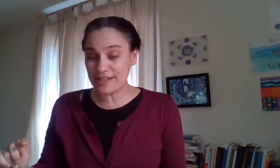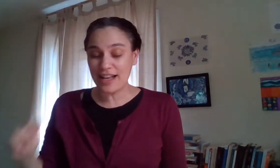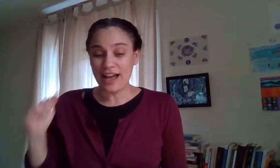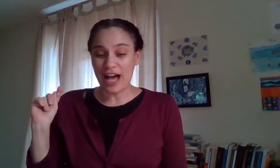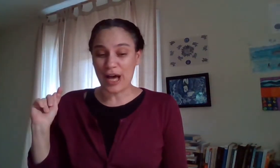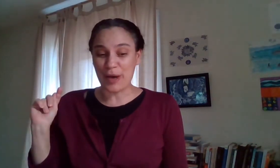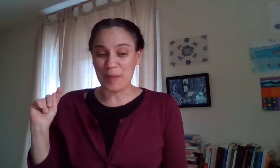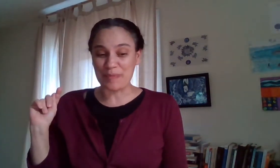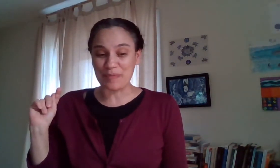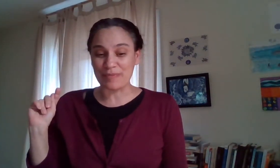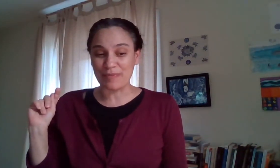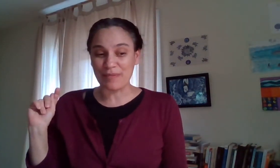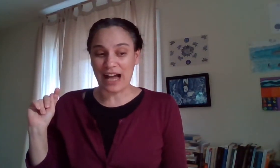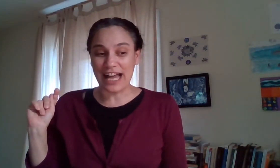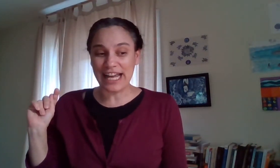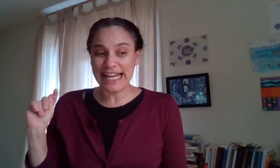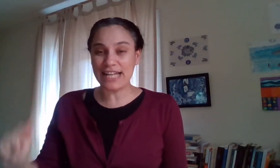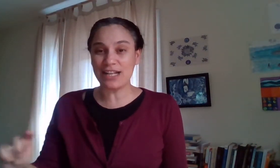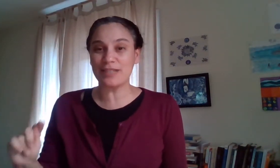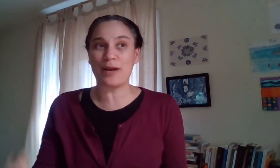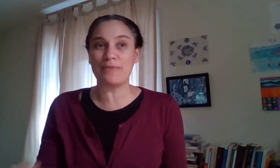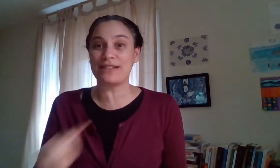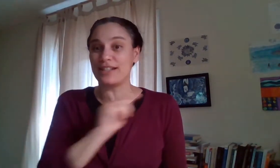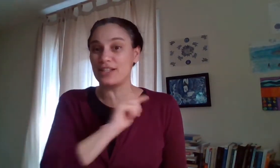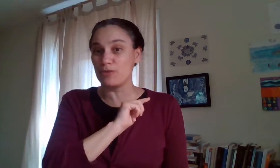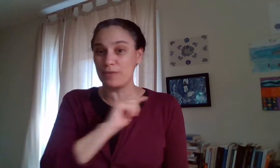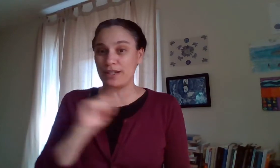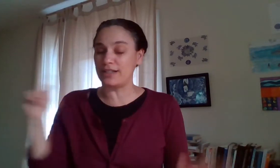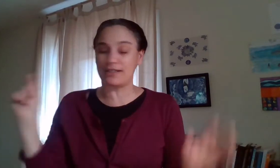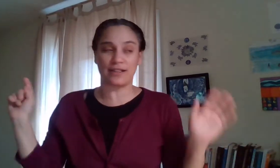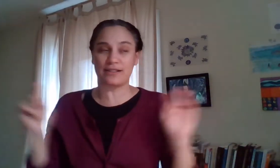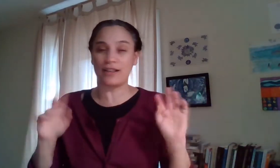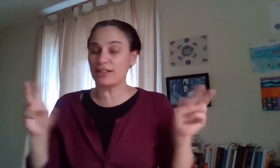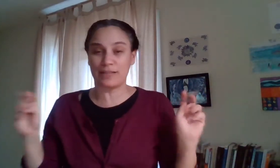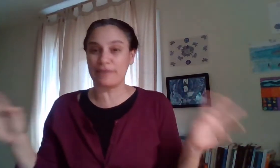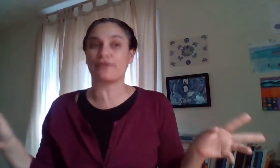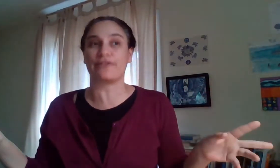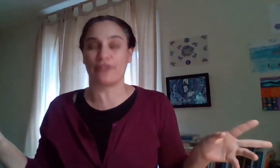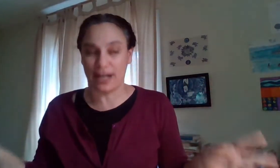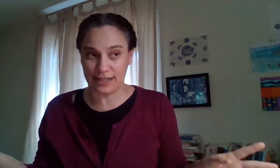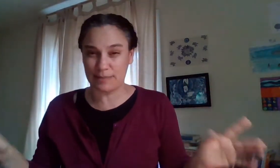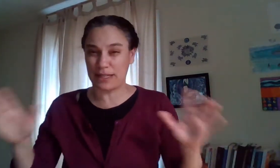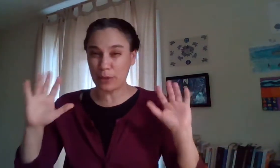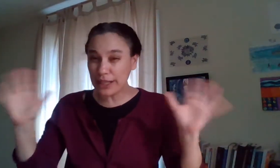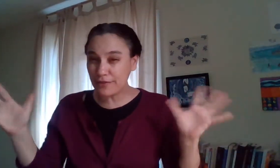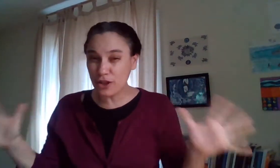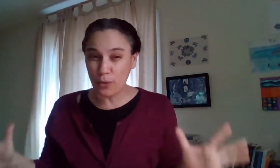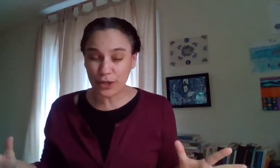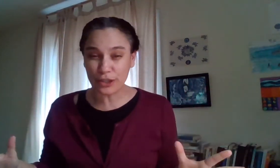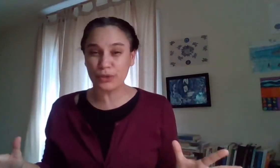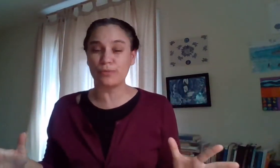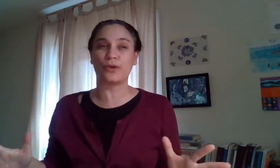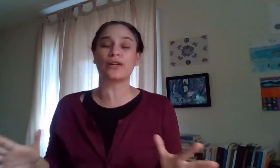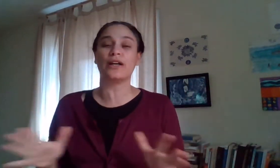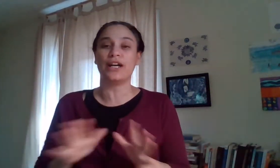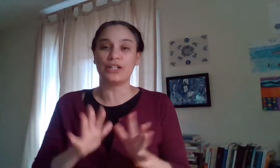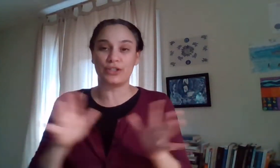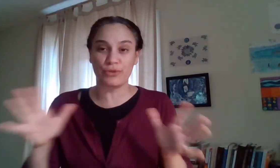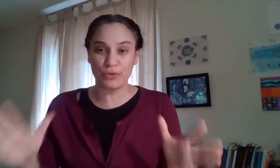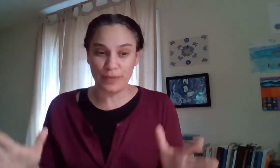um i cannot promise that this would be it's it's not going to be forever access but i'm going to give you a week or two more to be